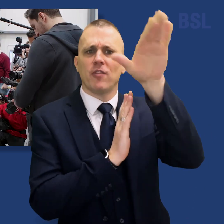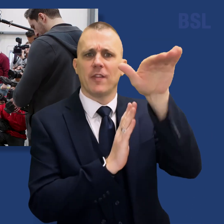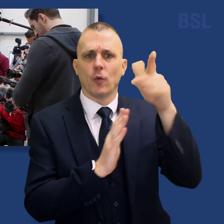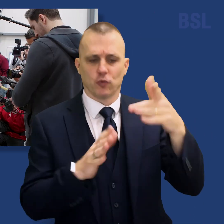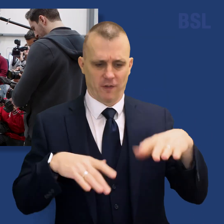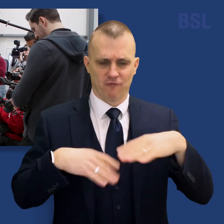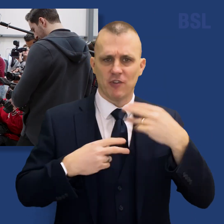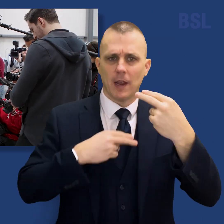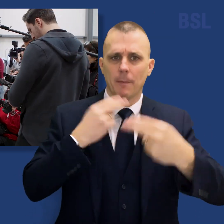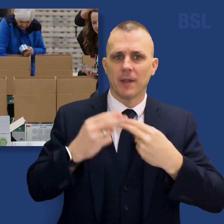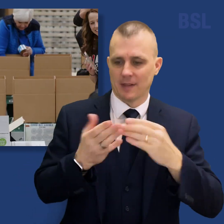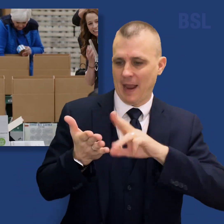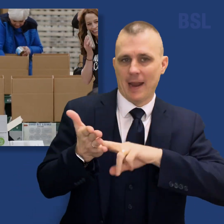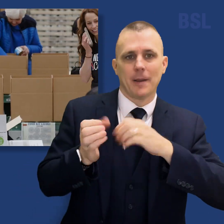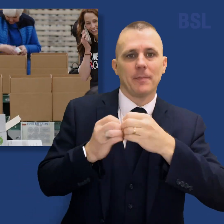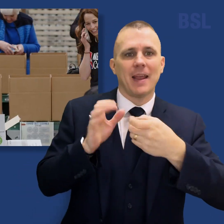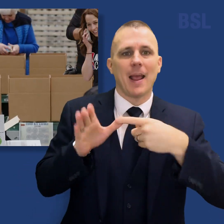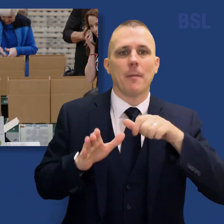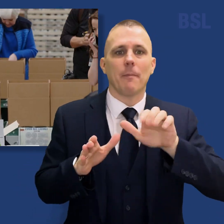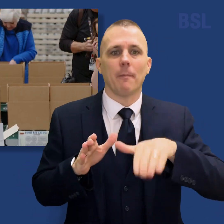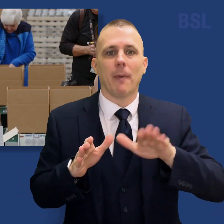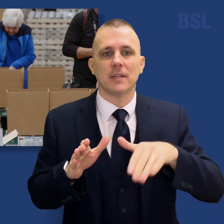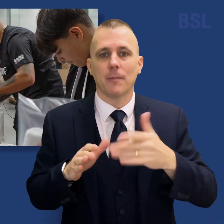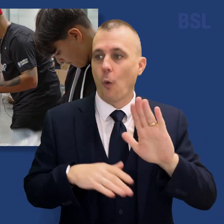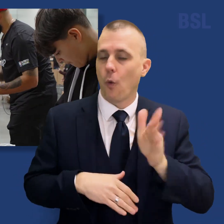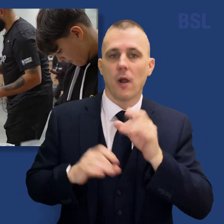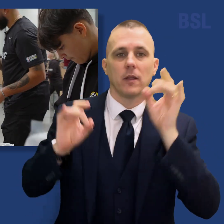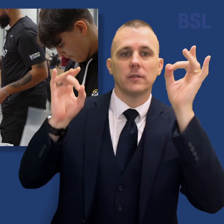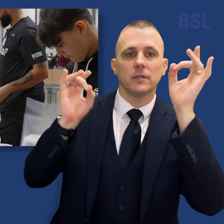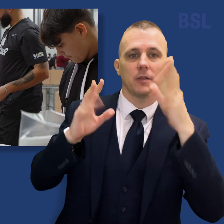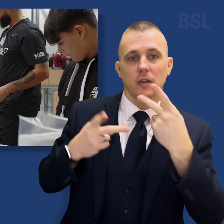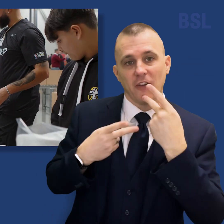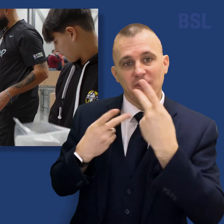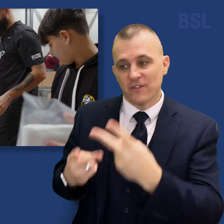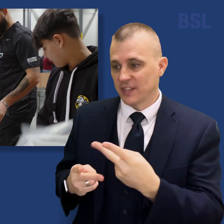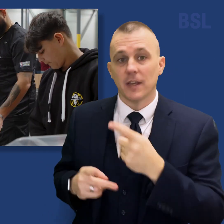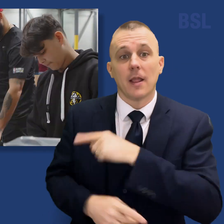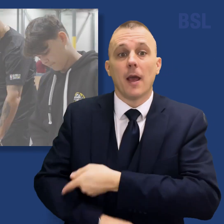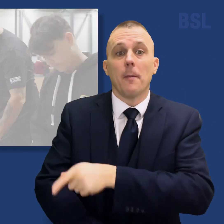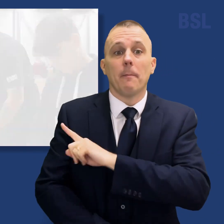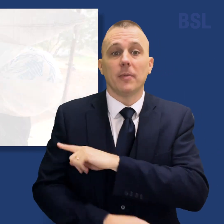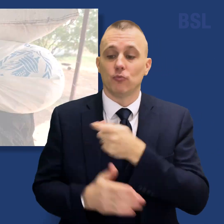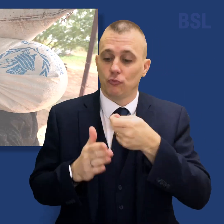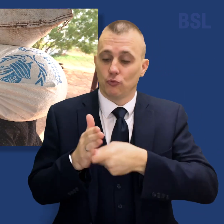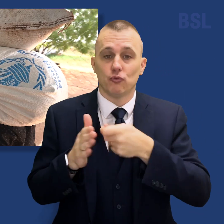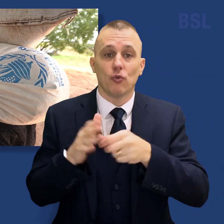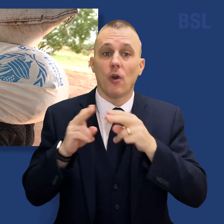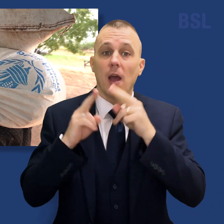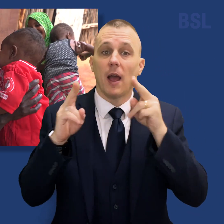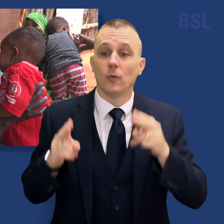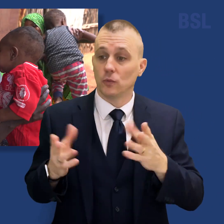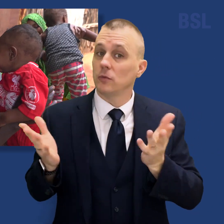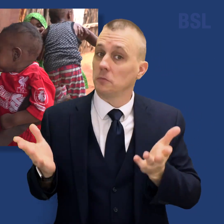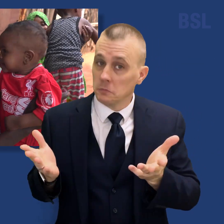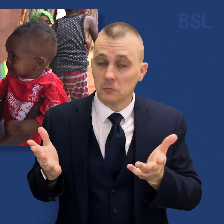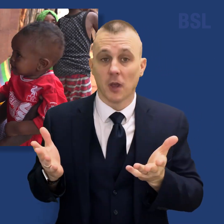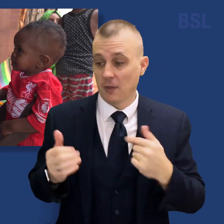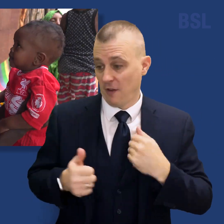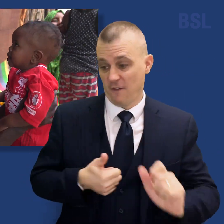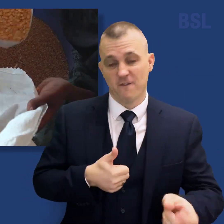meals, NBA All-Stars visit the Bishop's Storehouse to serve families in need. But first, taking on the world hunger crisis,